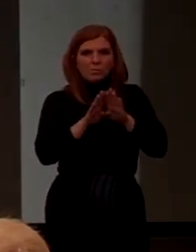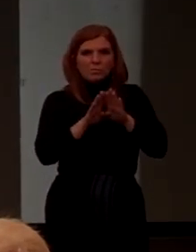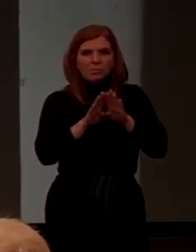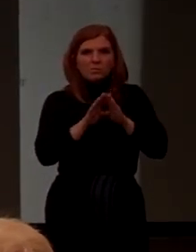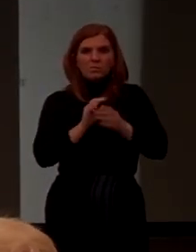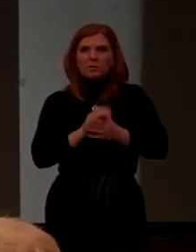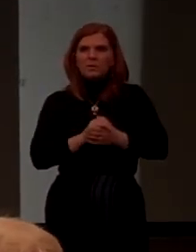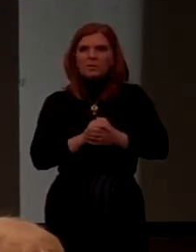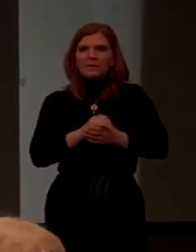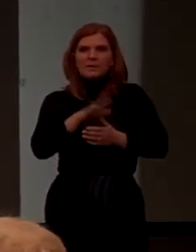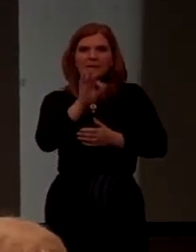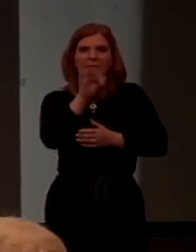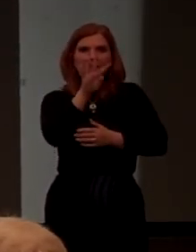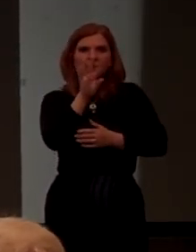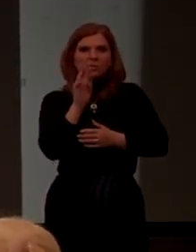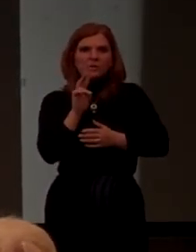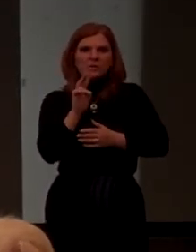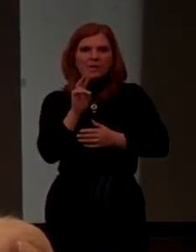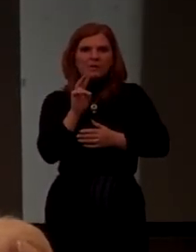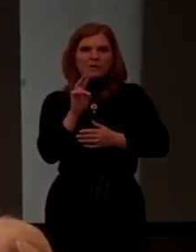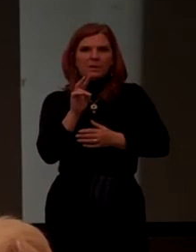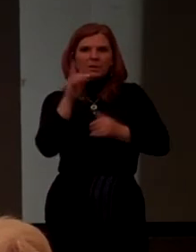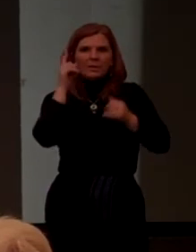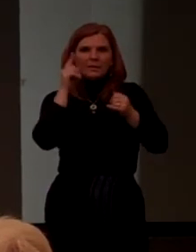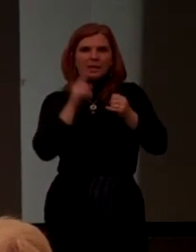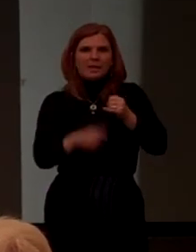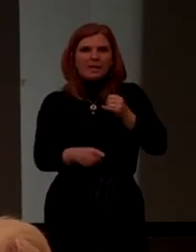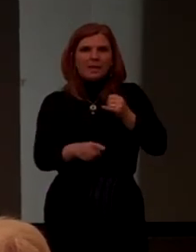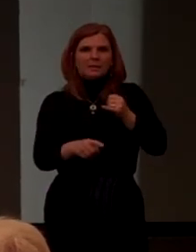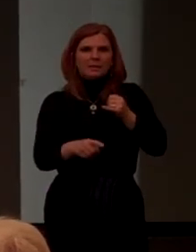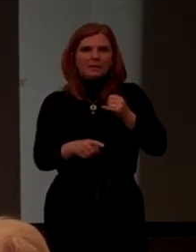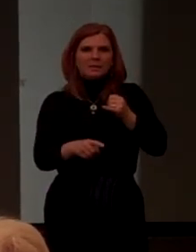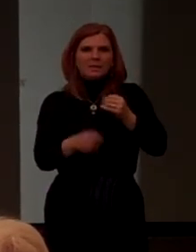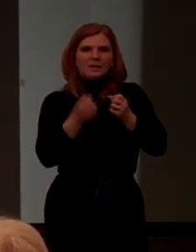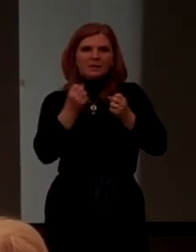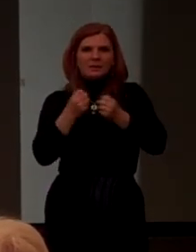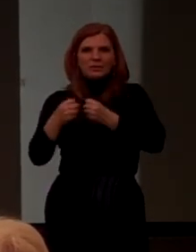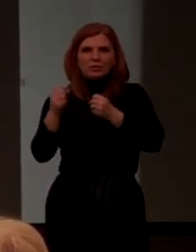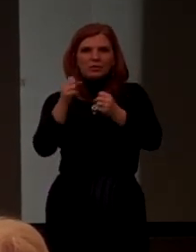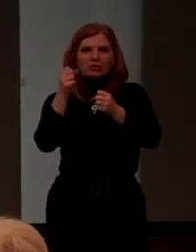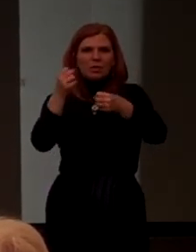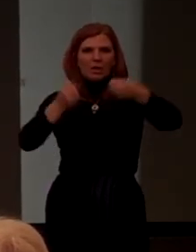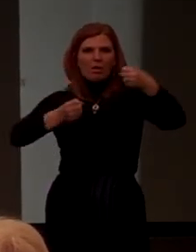So, okay. 1947, we run the last street car.